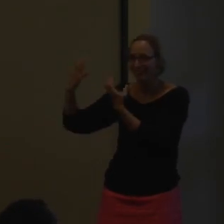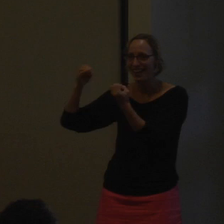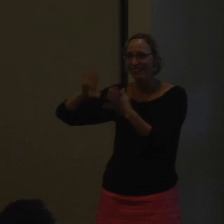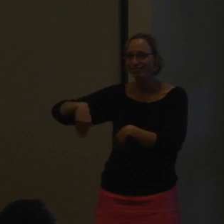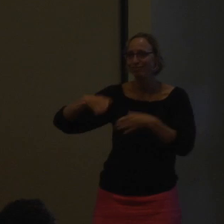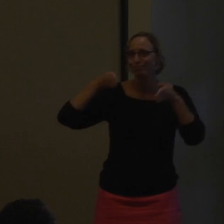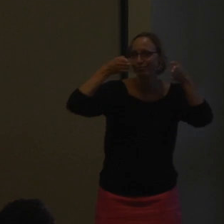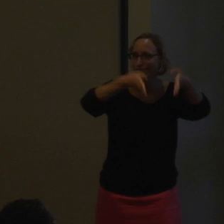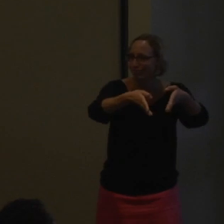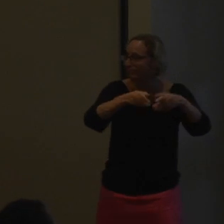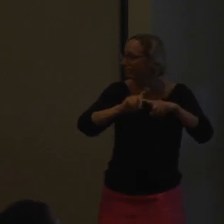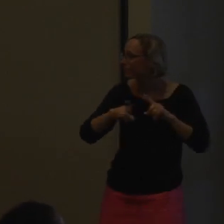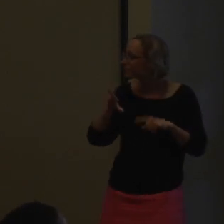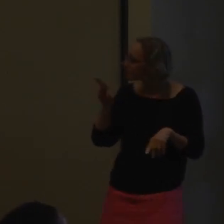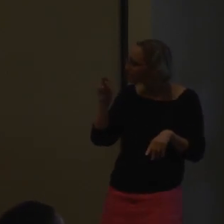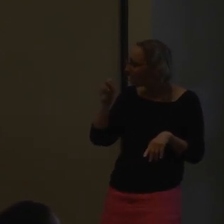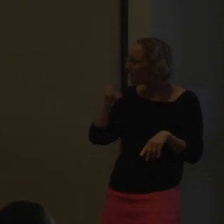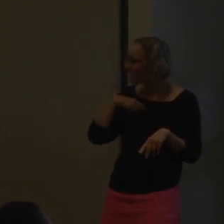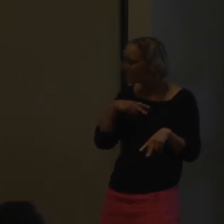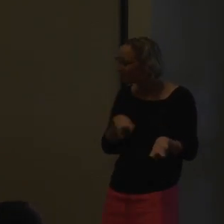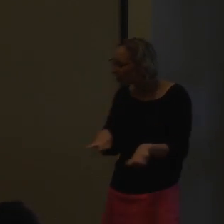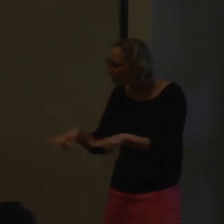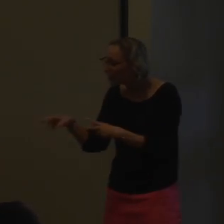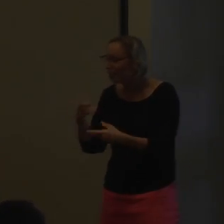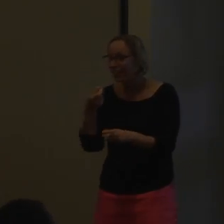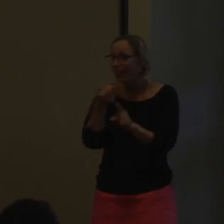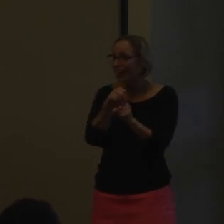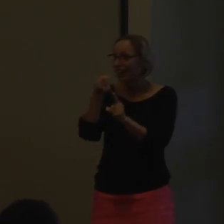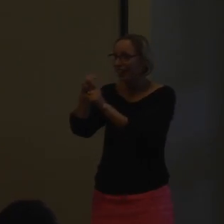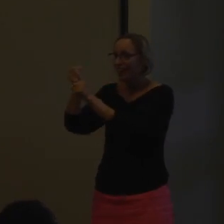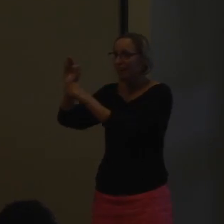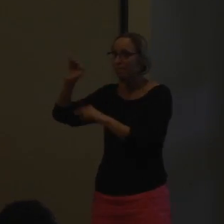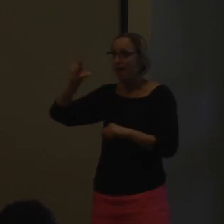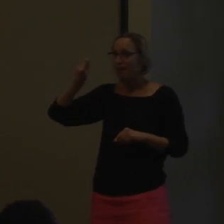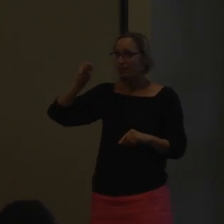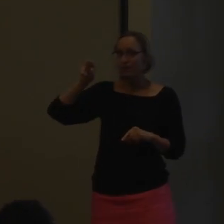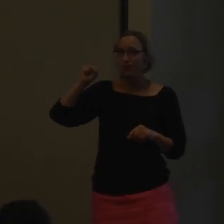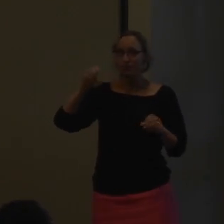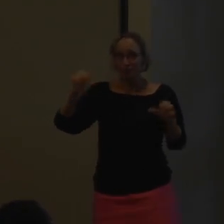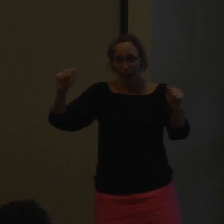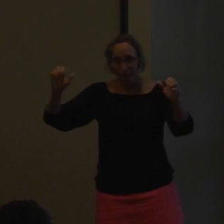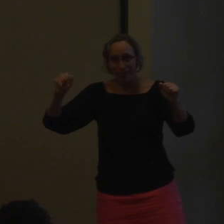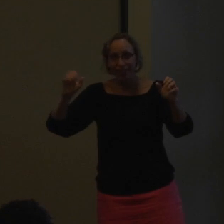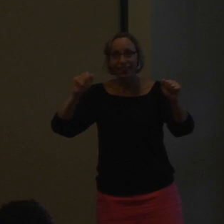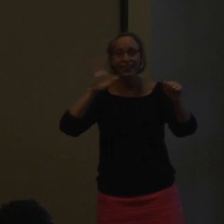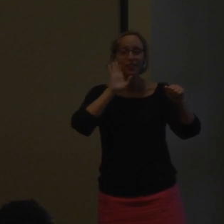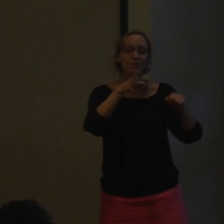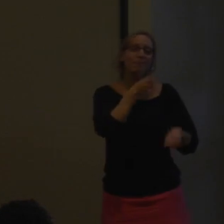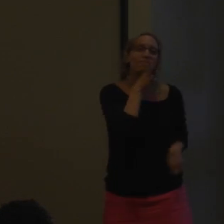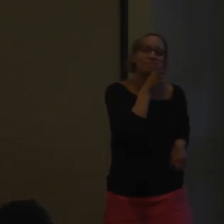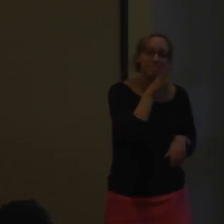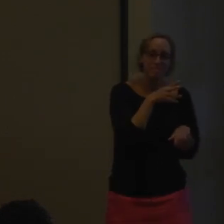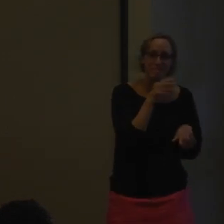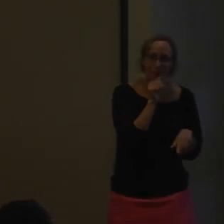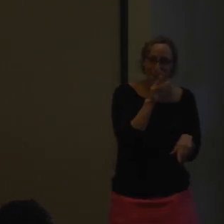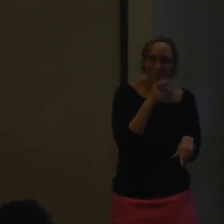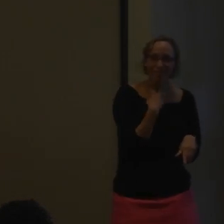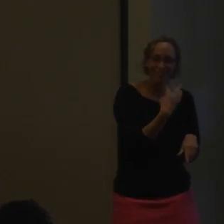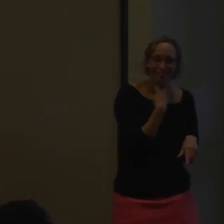they developed their initial language in visual and then pretty much abandoned it for the spoken language. But the milestones